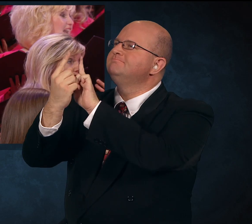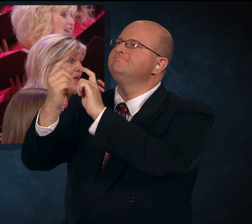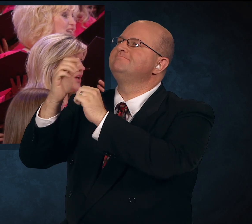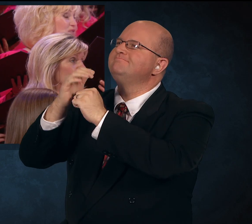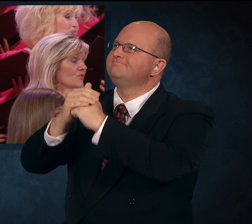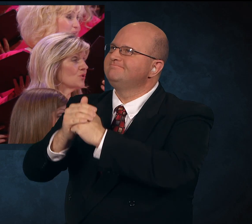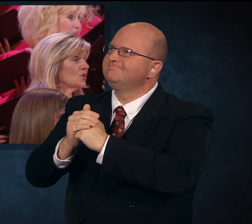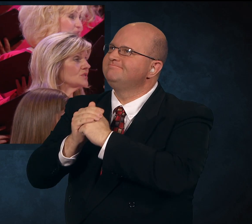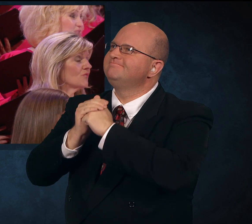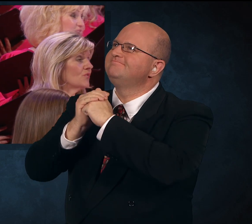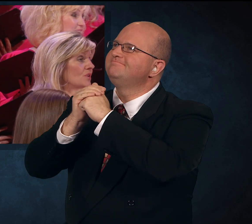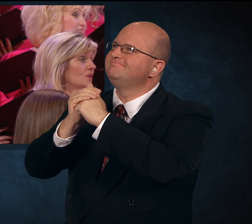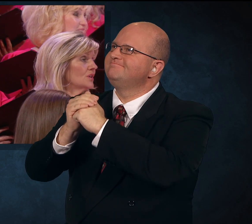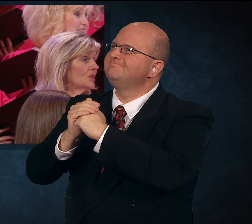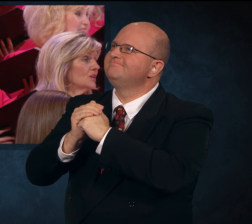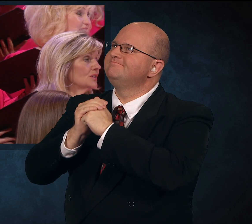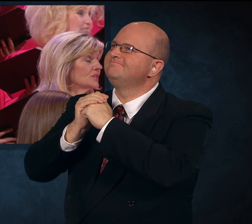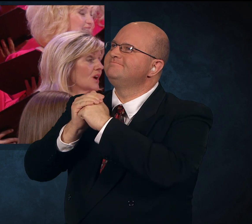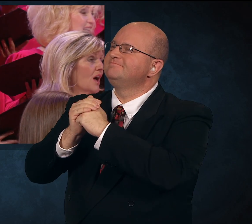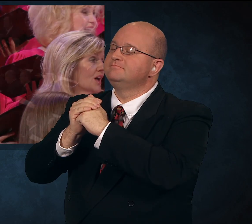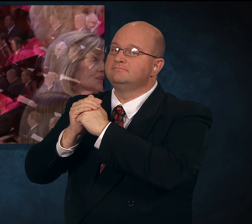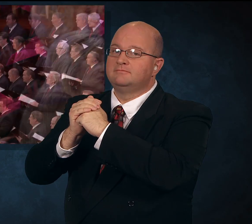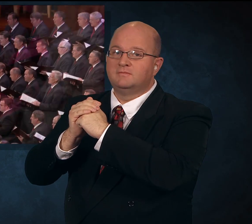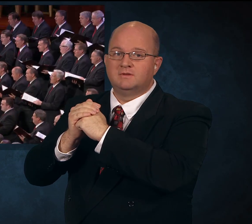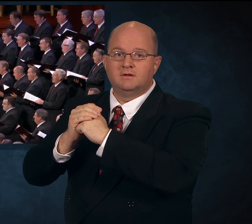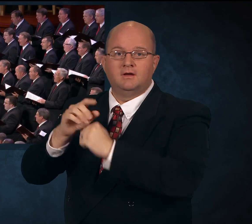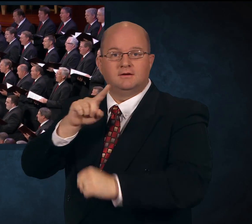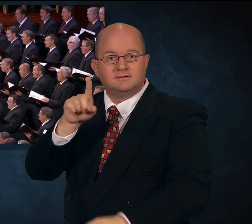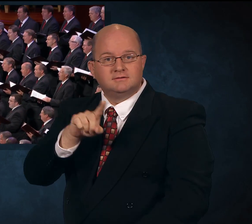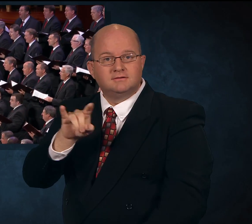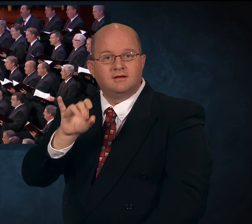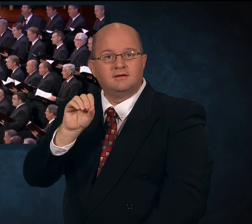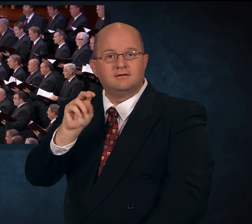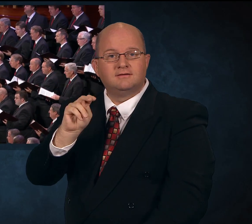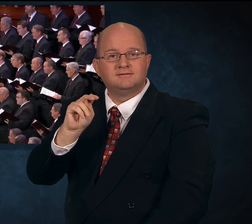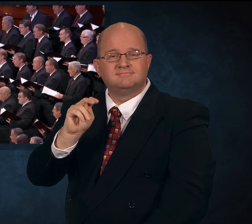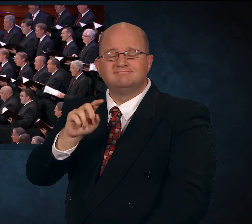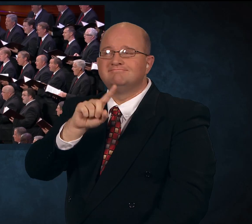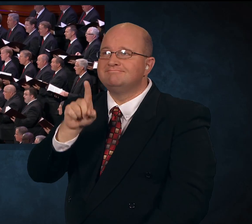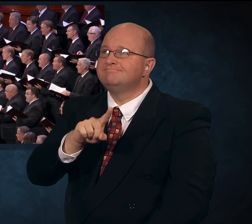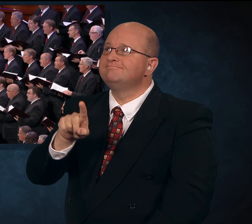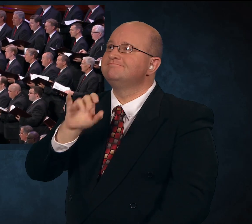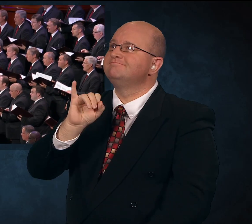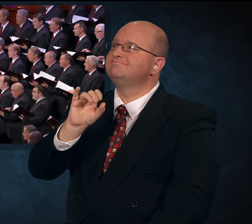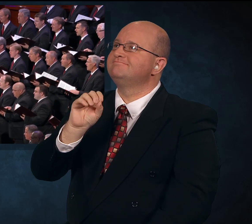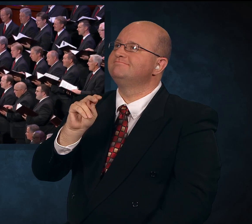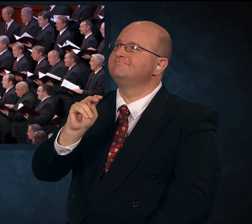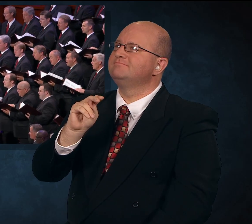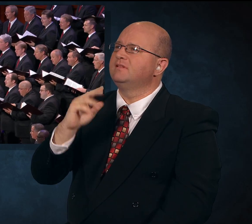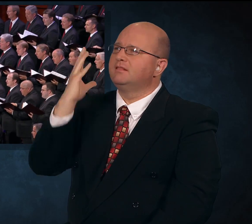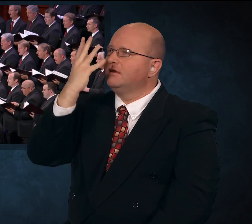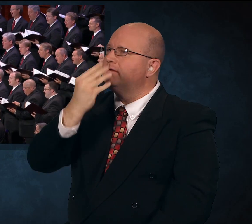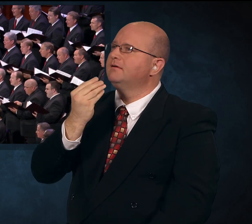Savior's feet, feet, Sion, Sion,